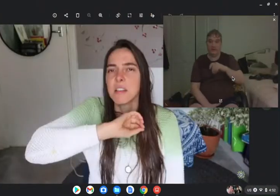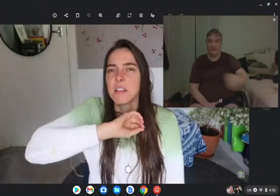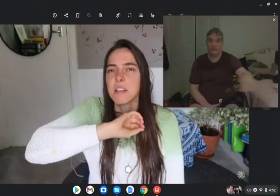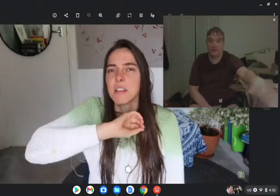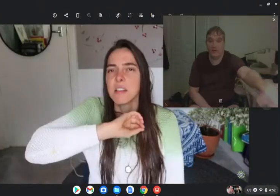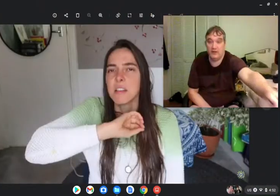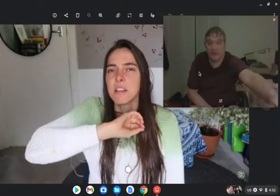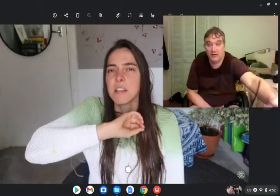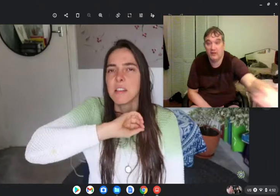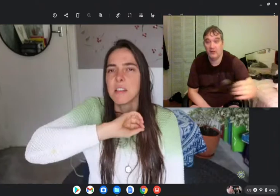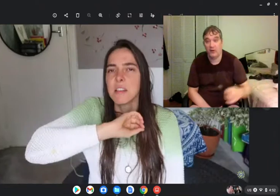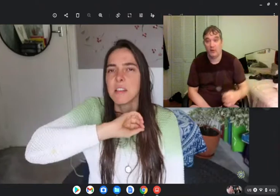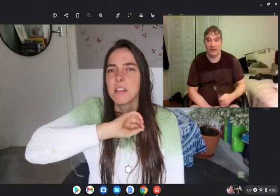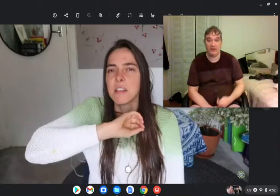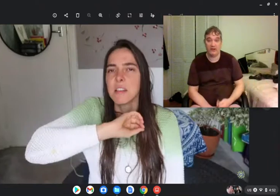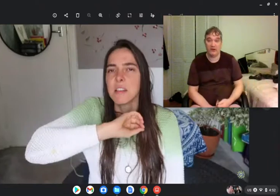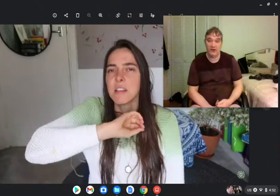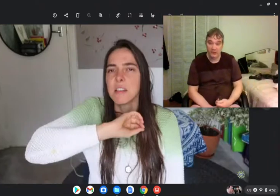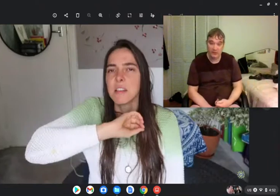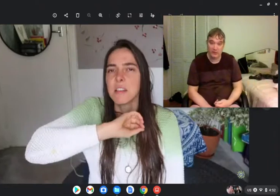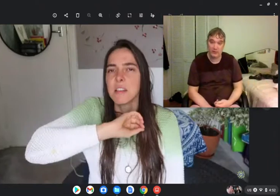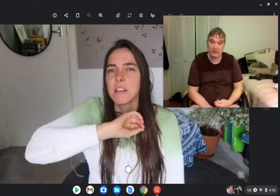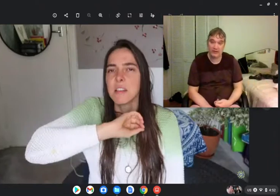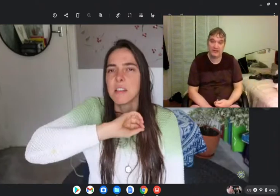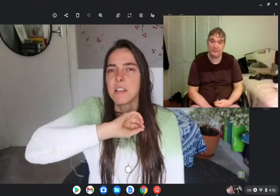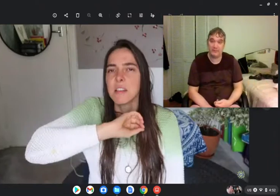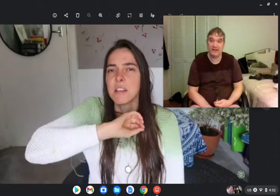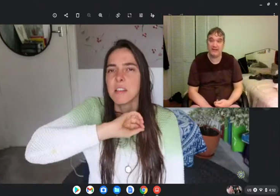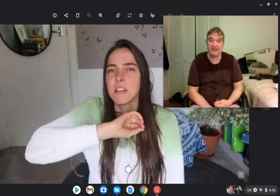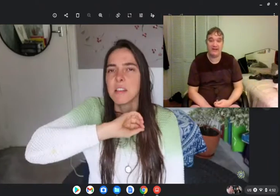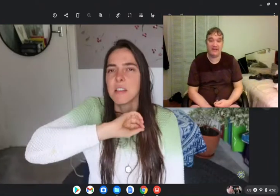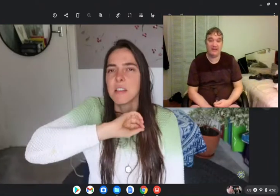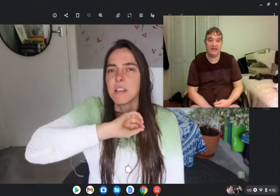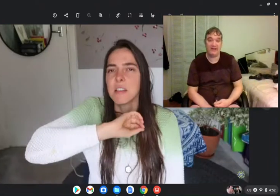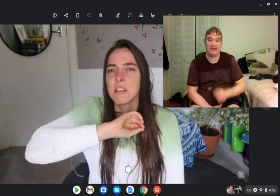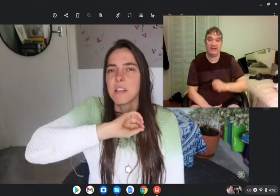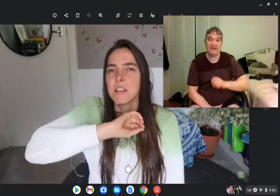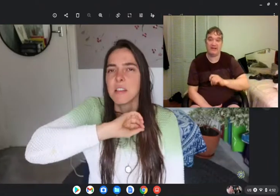with her Uzi spit